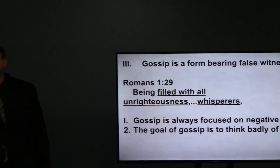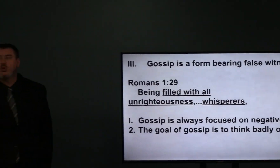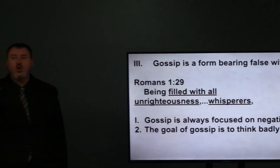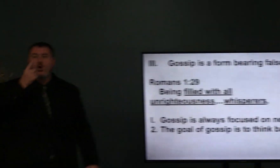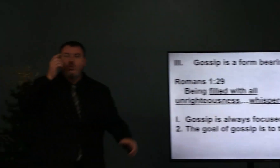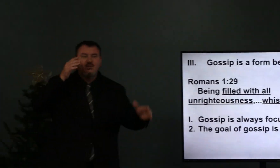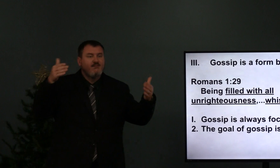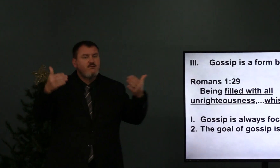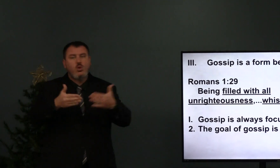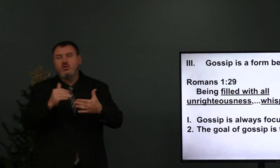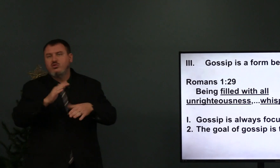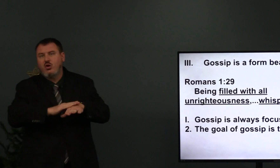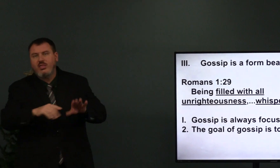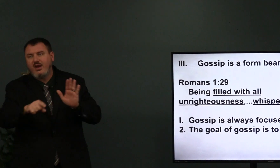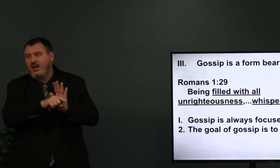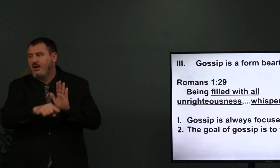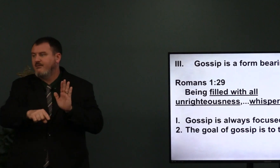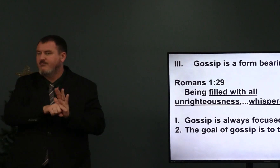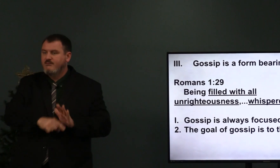Gossip is always focused on negatives.